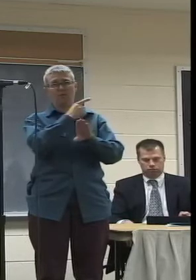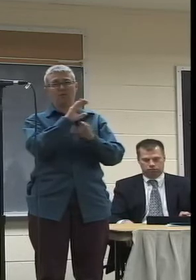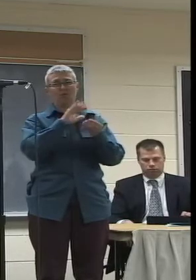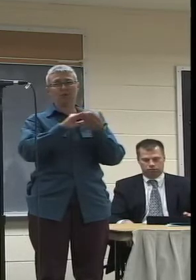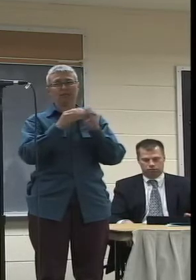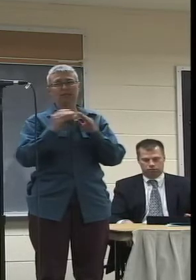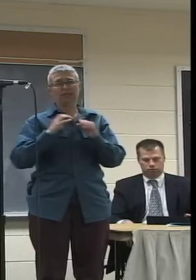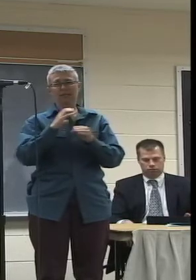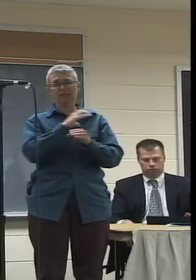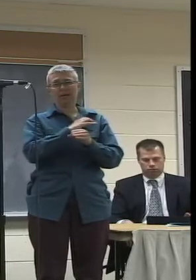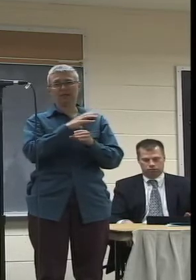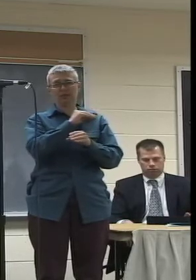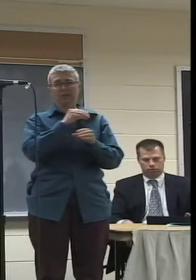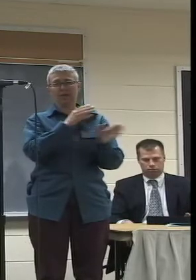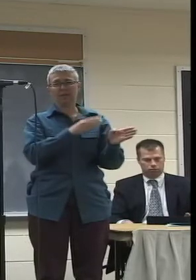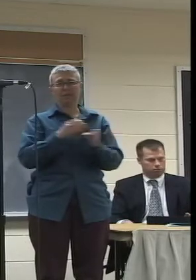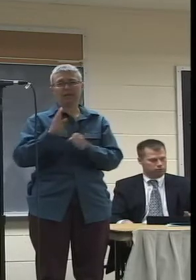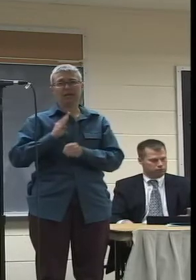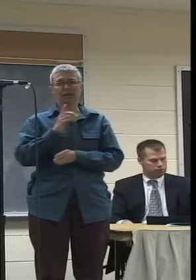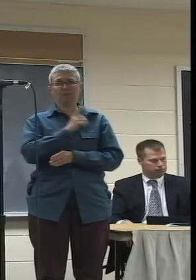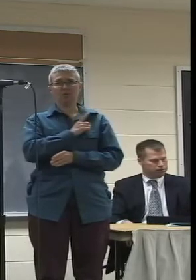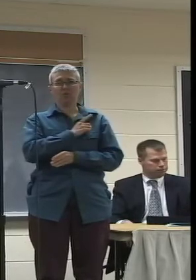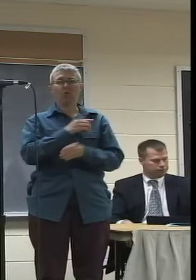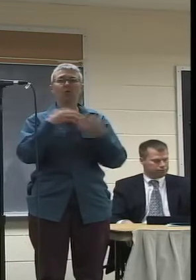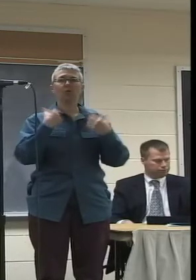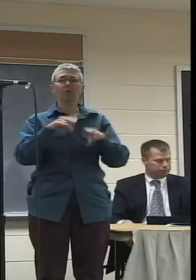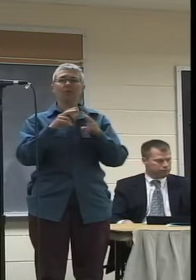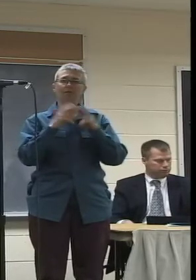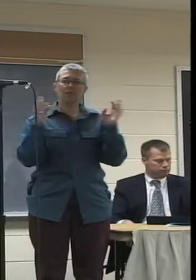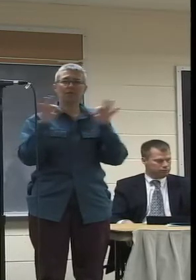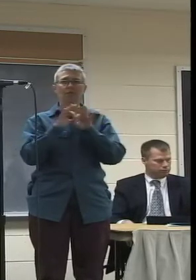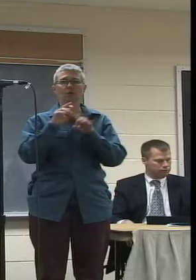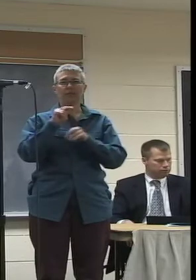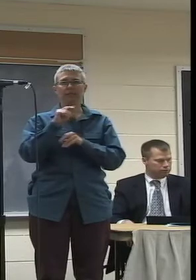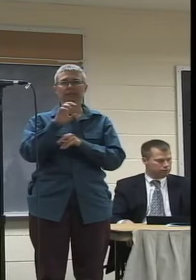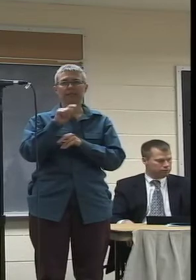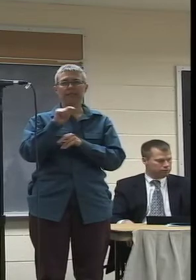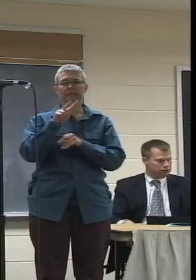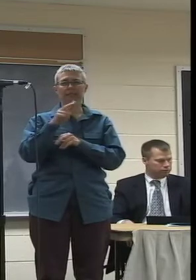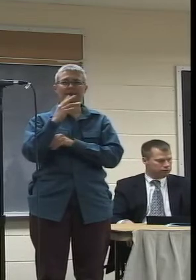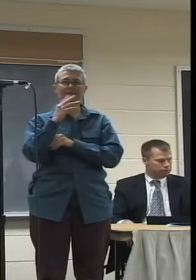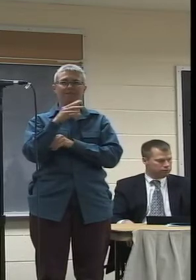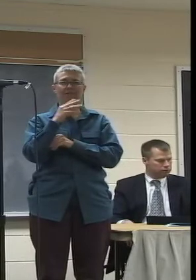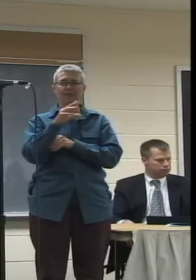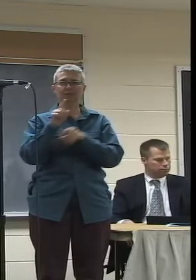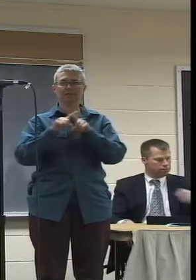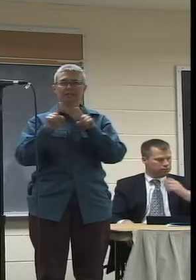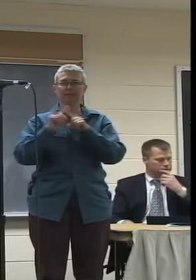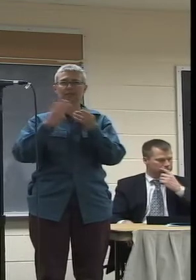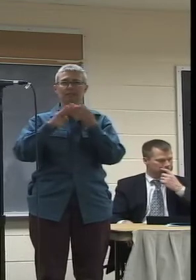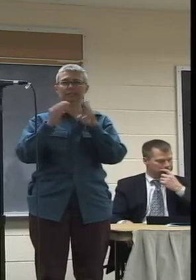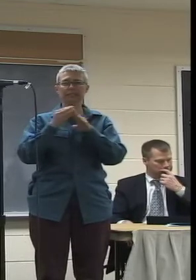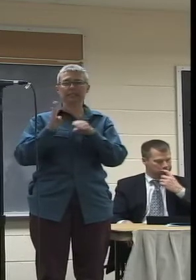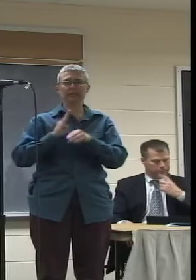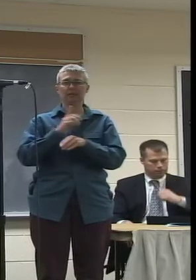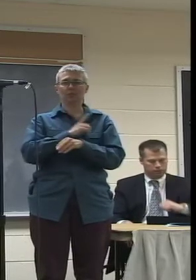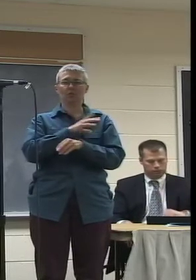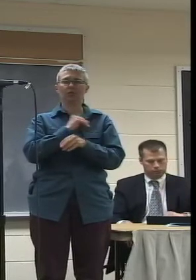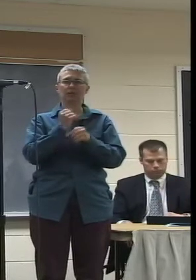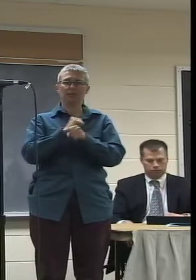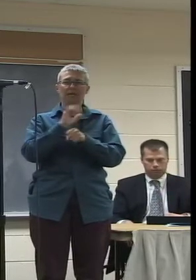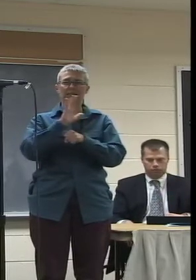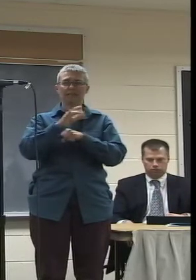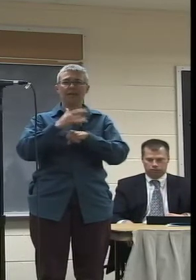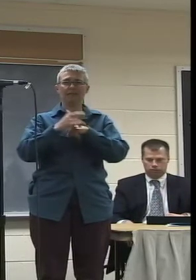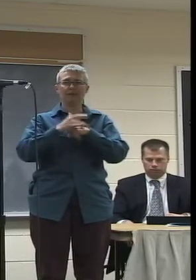important that NCTV films these and other city boards and committees and makes these meetings available to people who cannot come to the